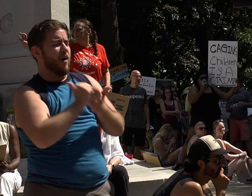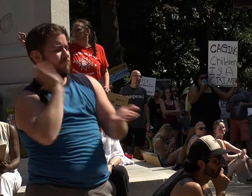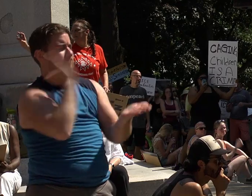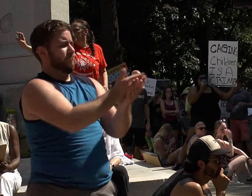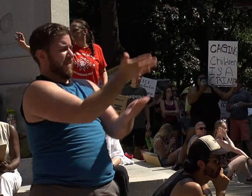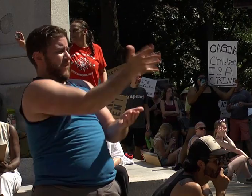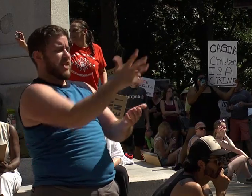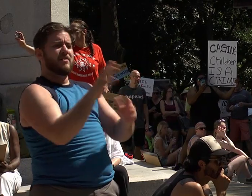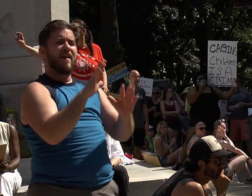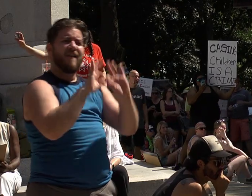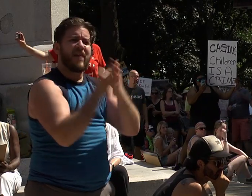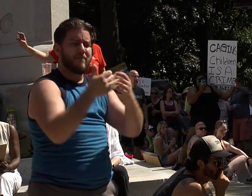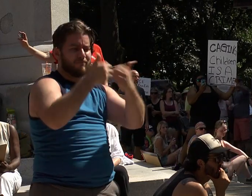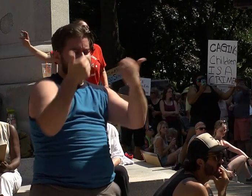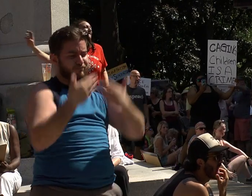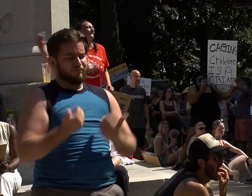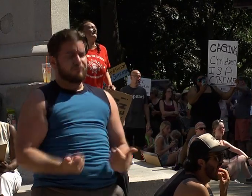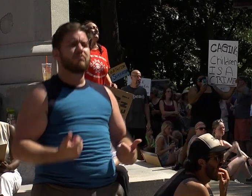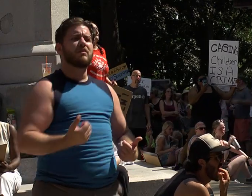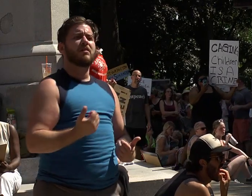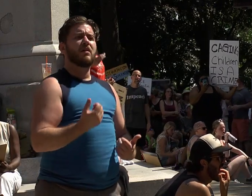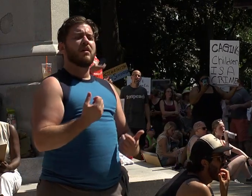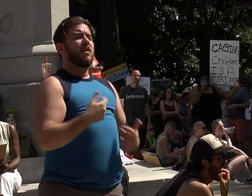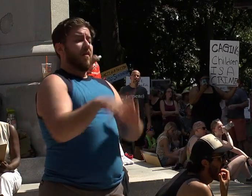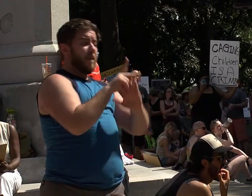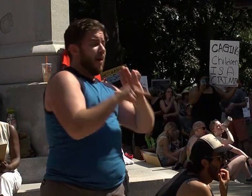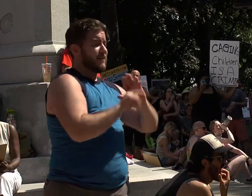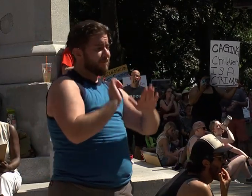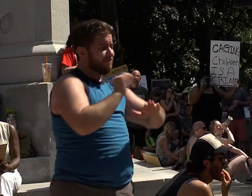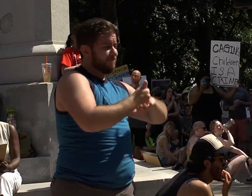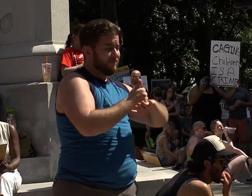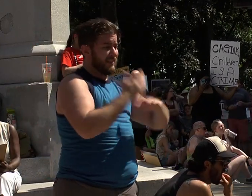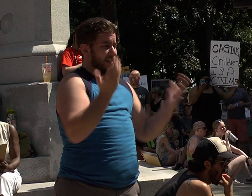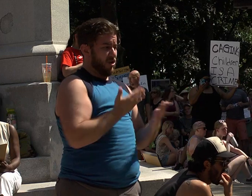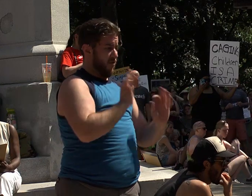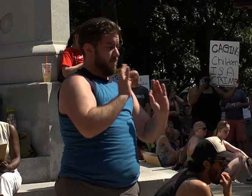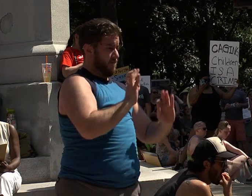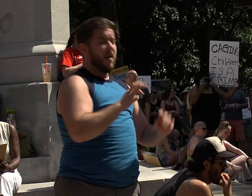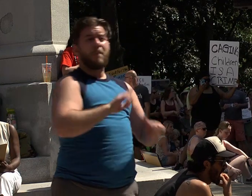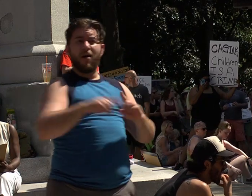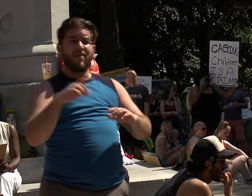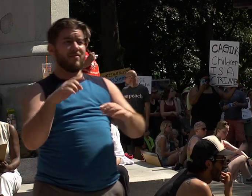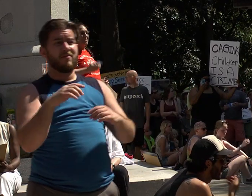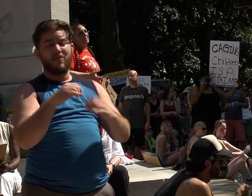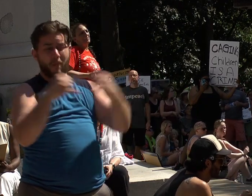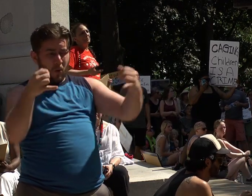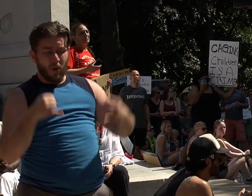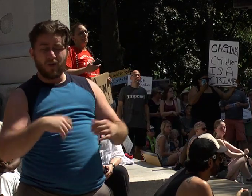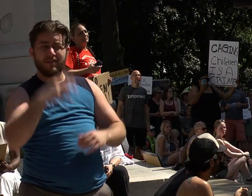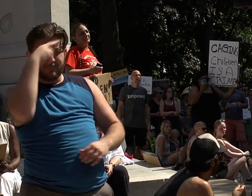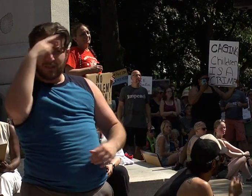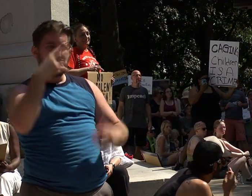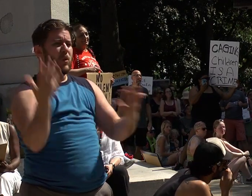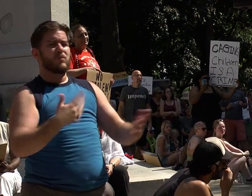inhumane family separation but in our policy, but policies of the southern border have not made a difference. We must unite.